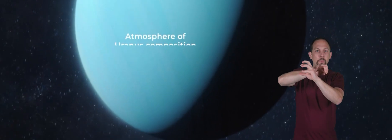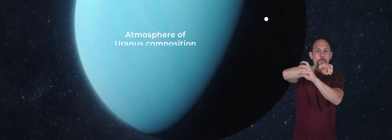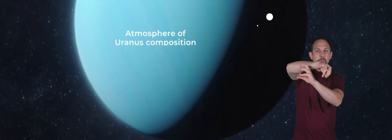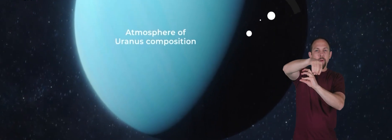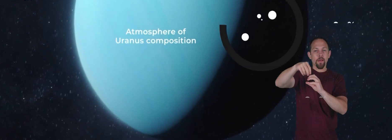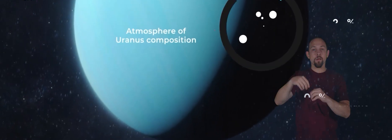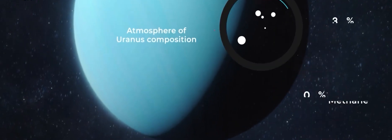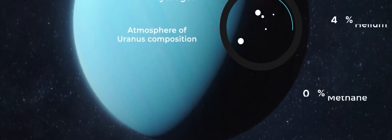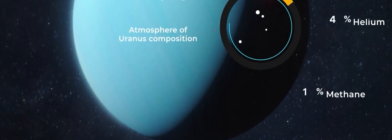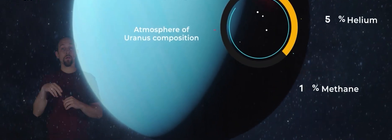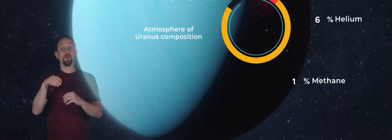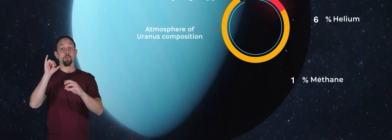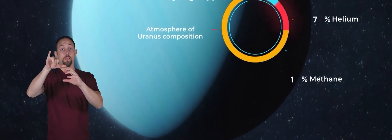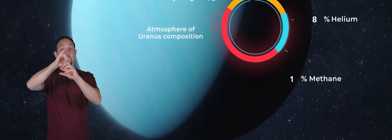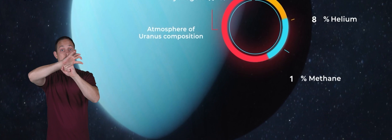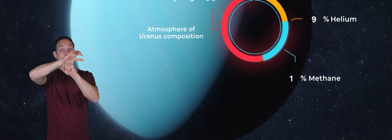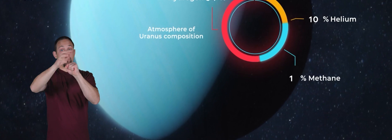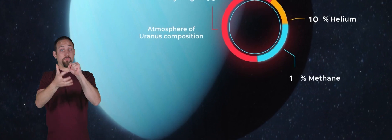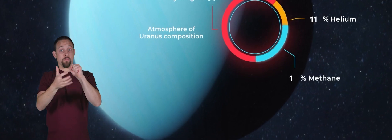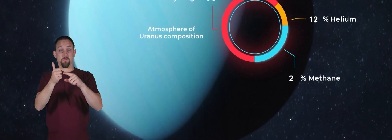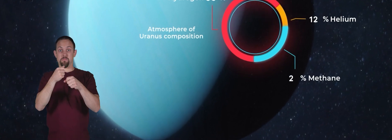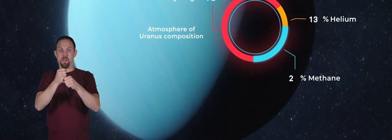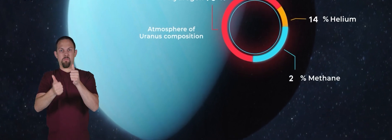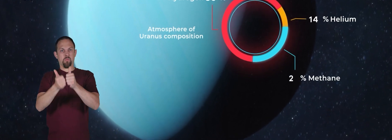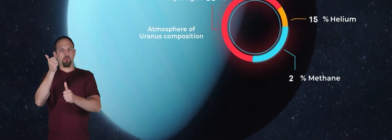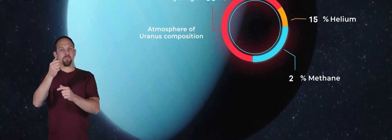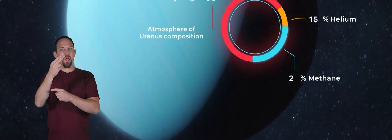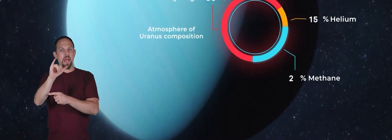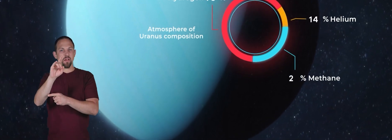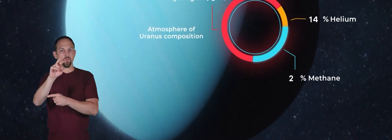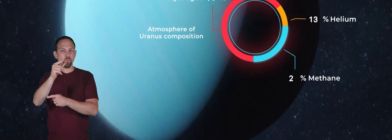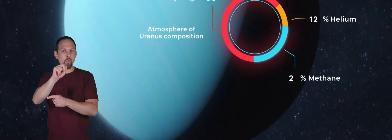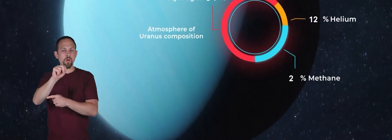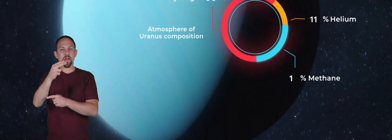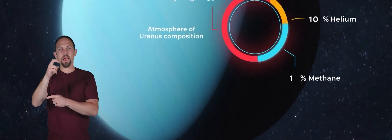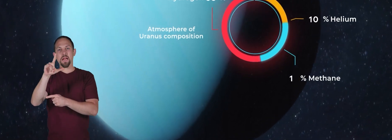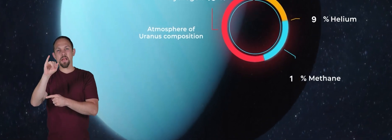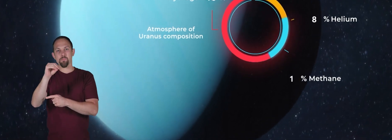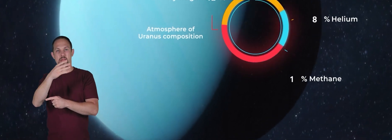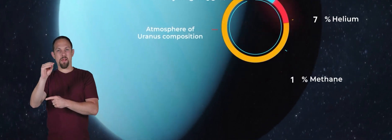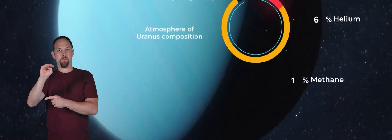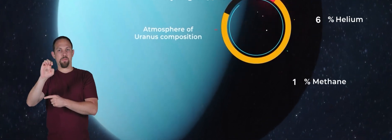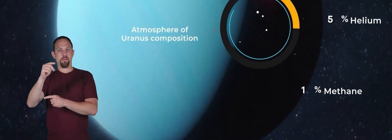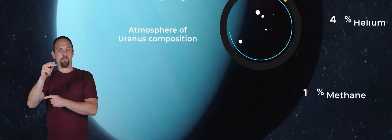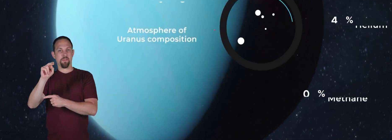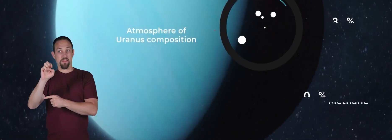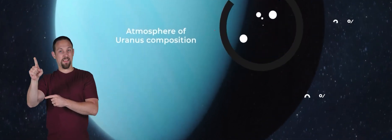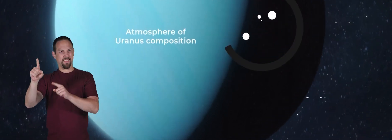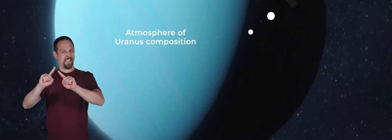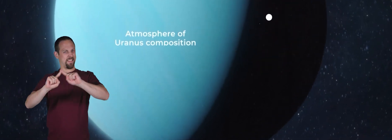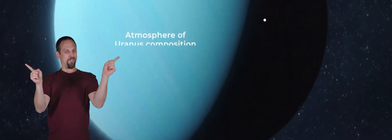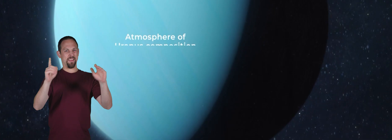atmosphere is made mostly of hydrogen, helium, and methane, which is much different than Earth's atmosphere.